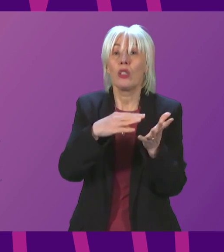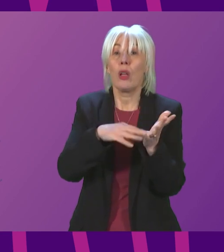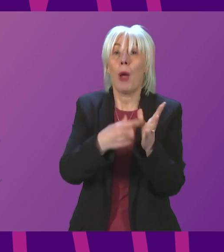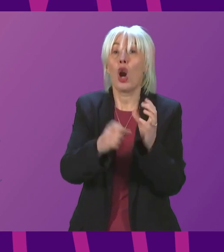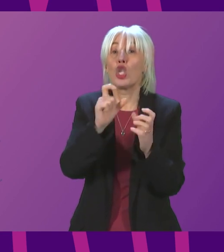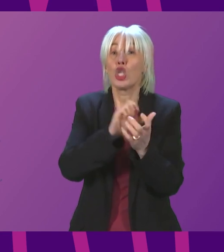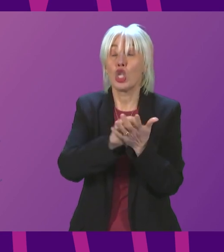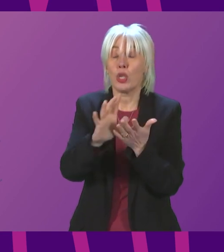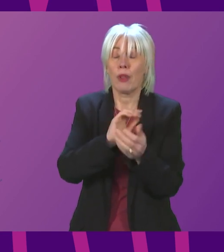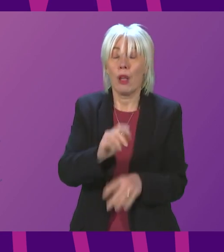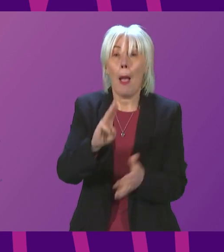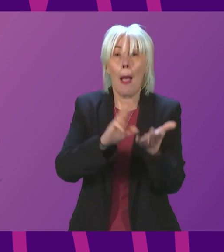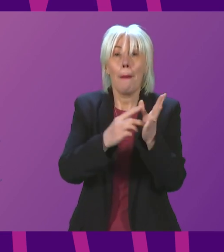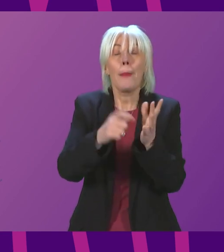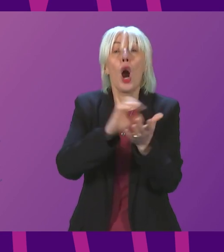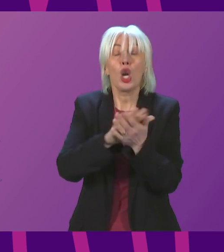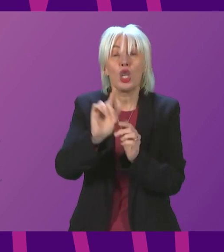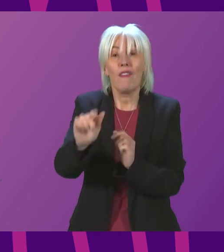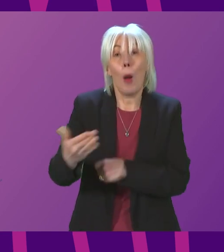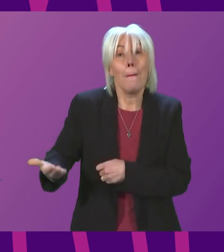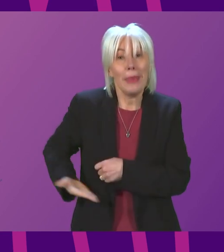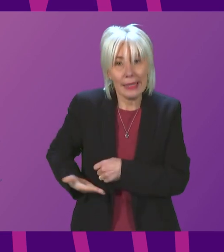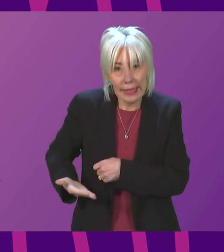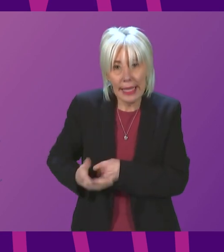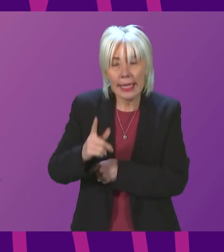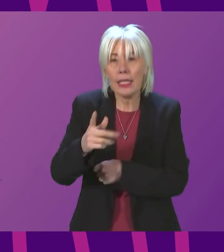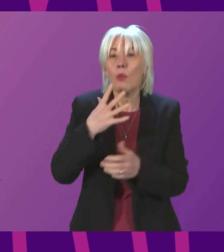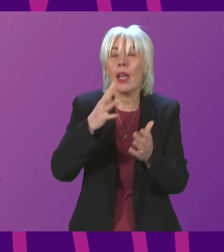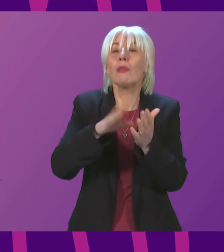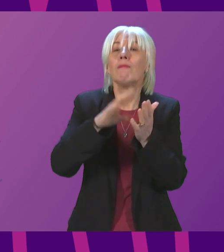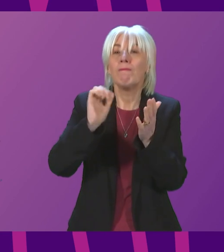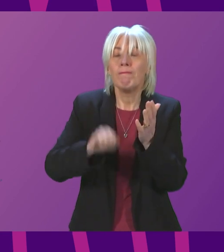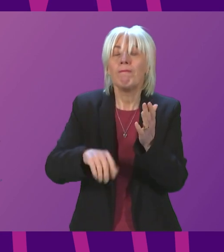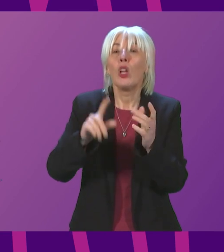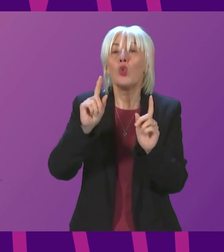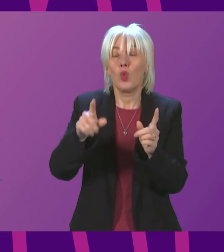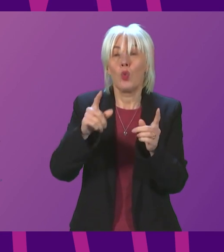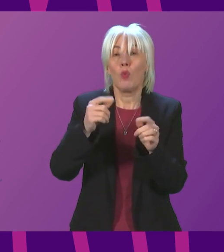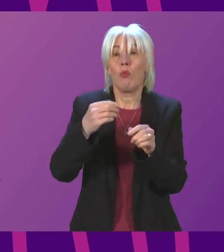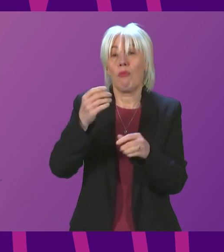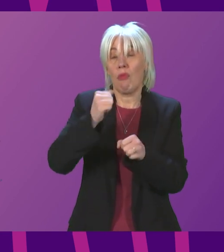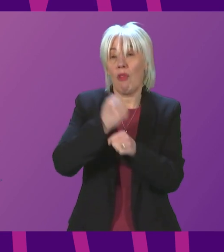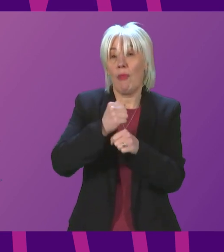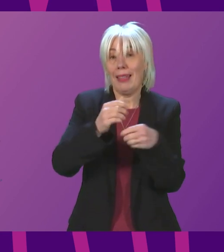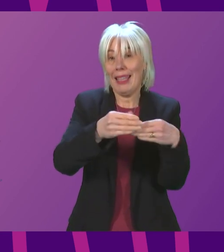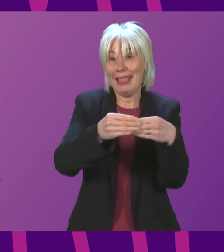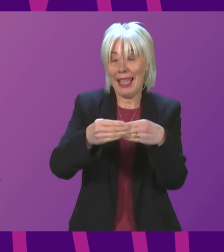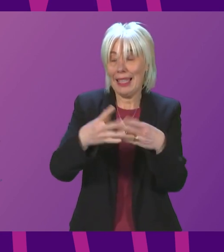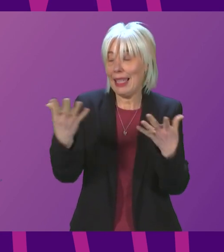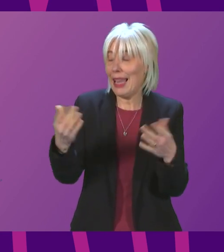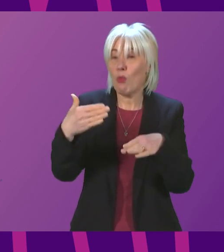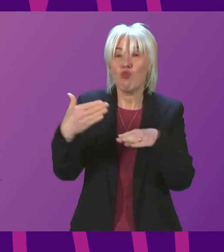the requirement for businesses to take account of government guidance and to take all practical measures